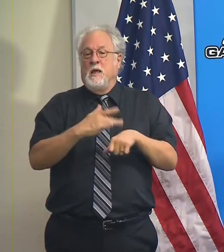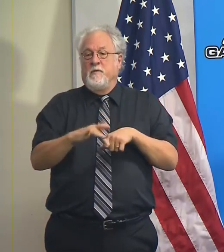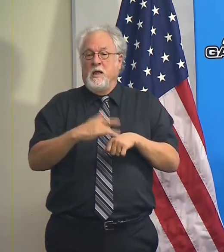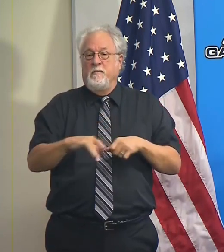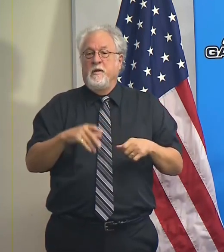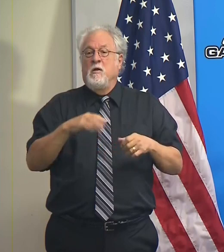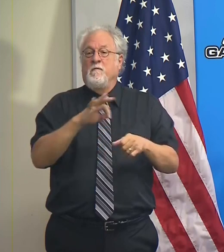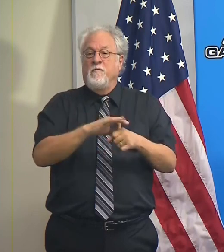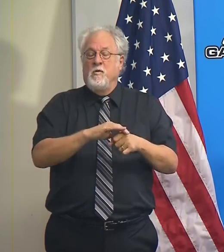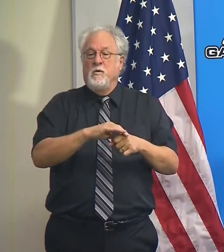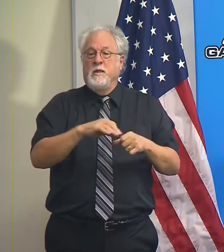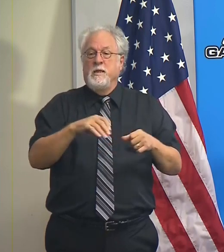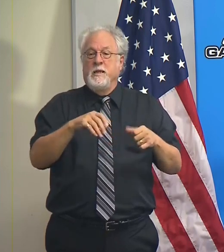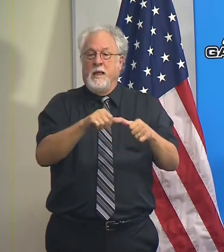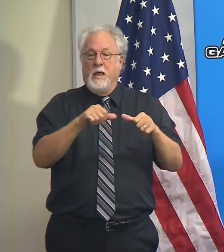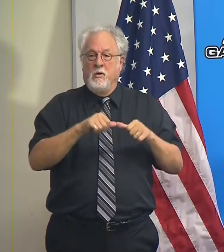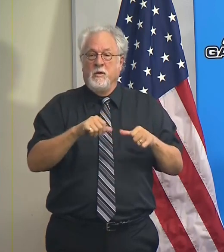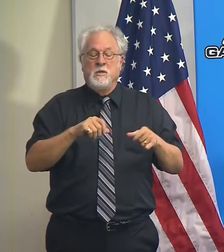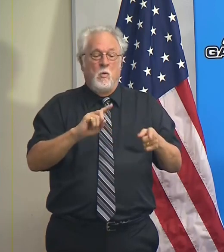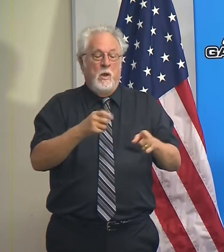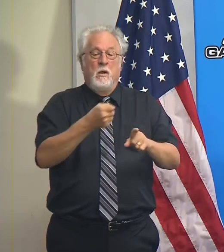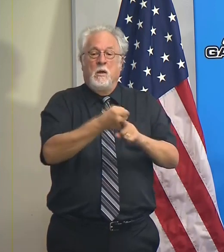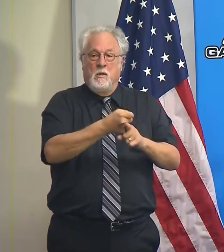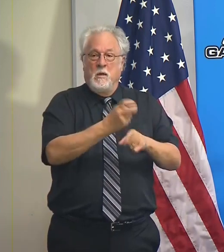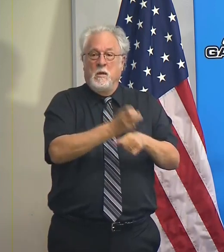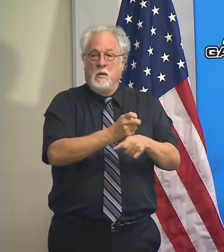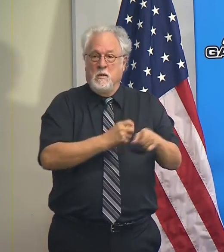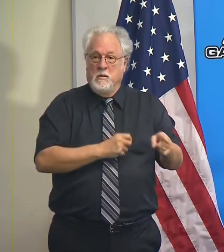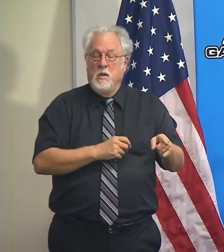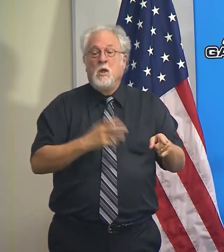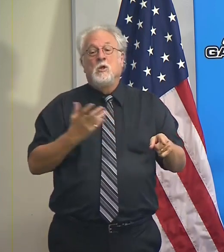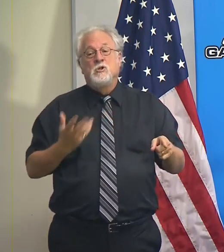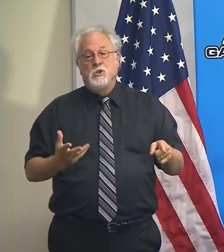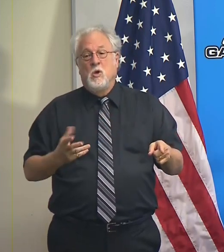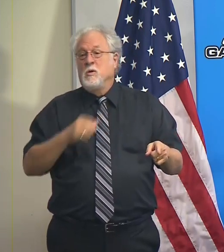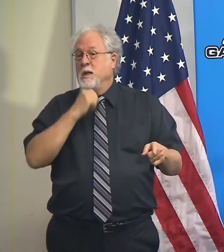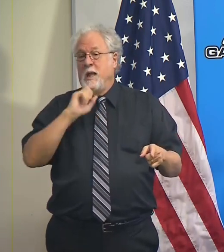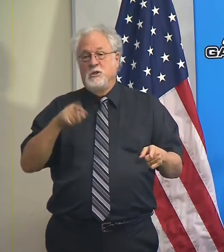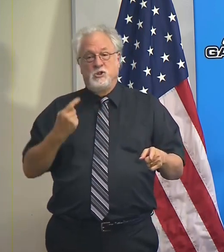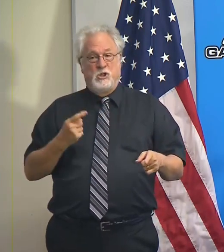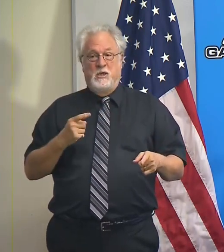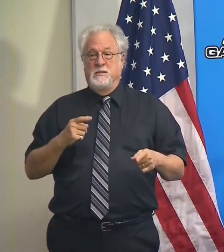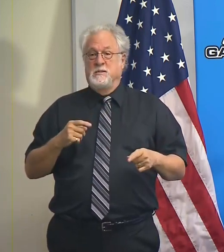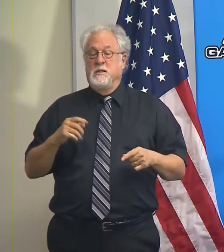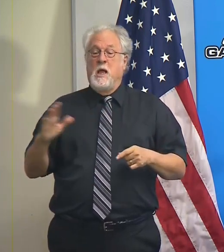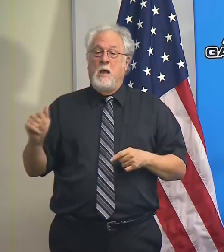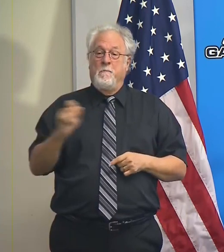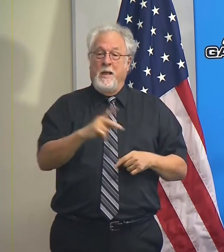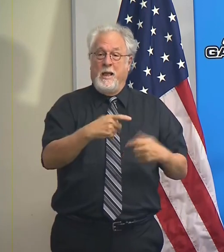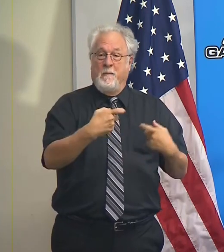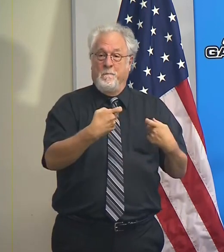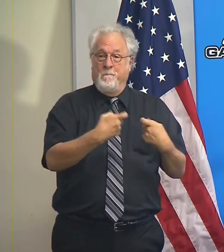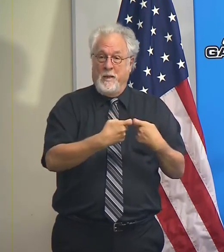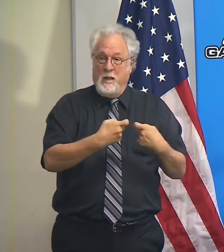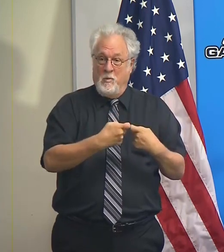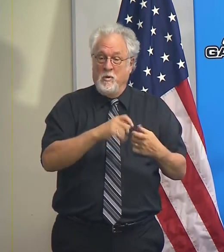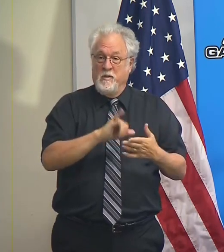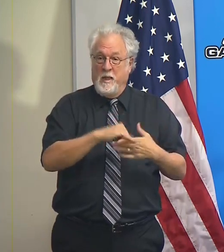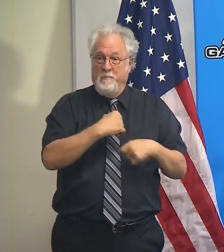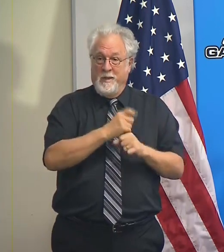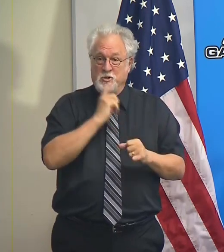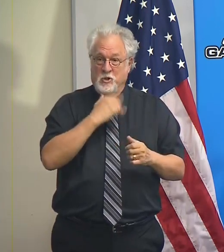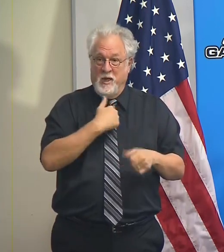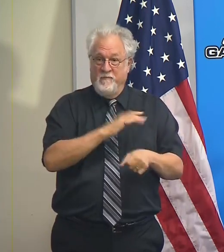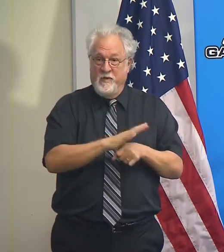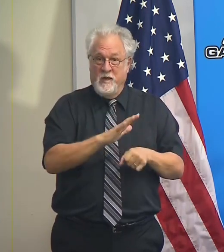voting precincts in the area that has been most heavily affected. So it isn't just a function of restoring power, it's making sure that you have